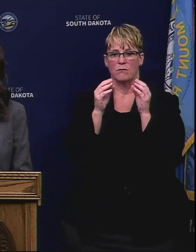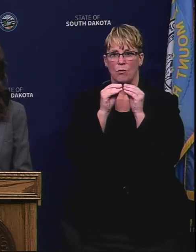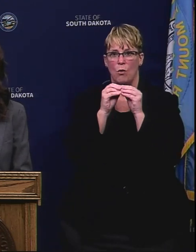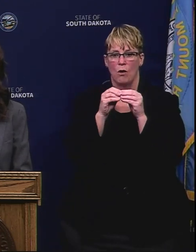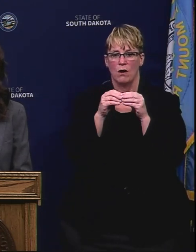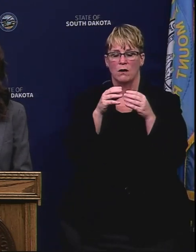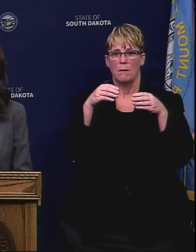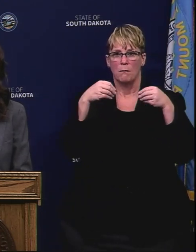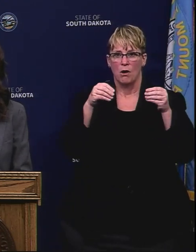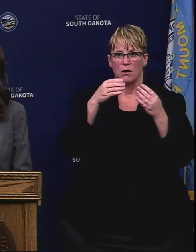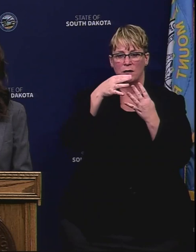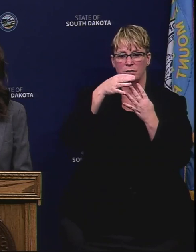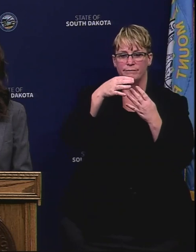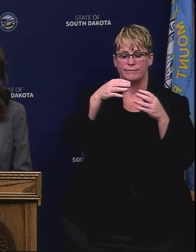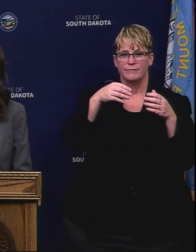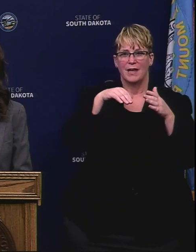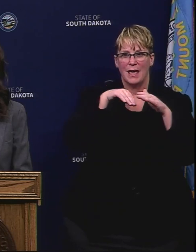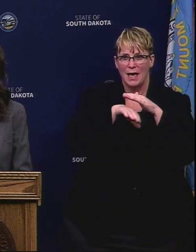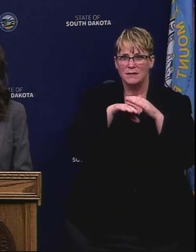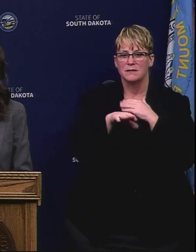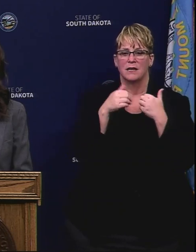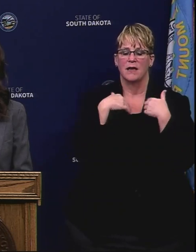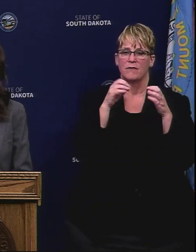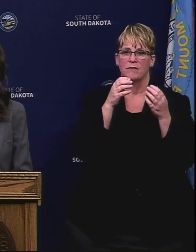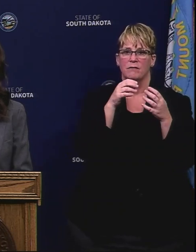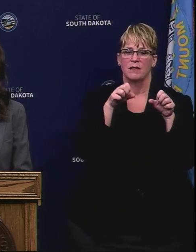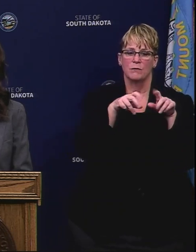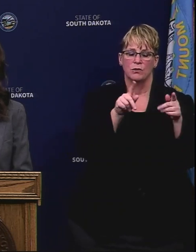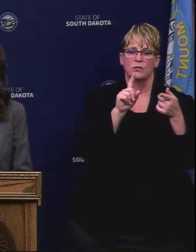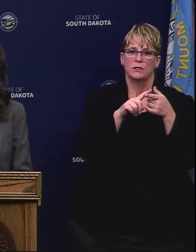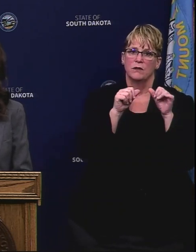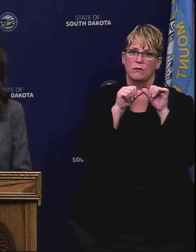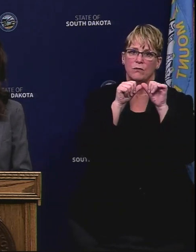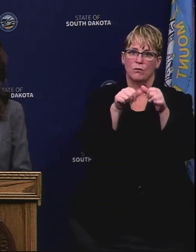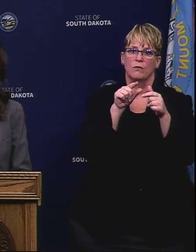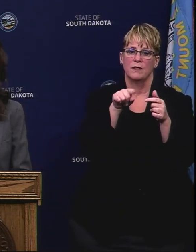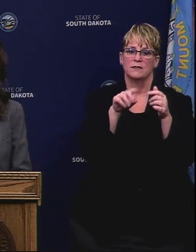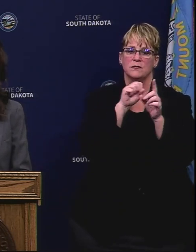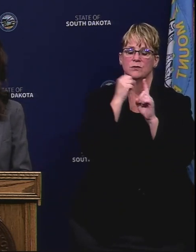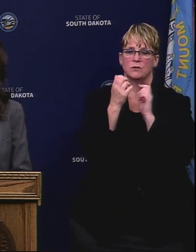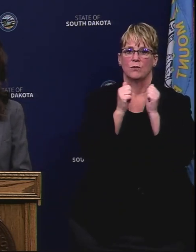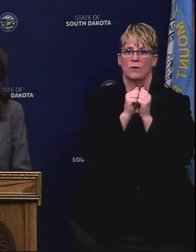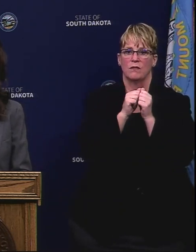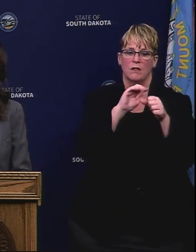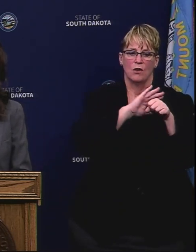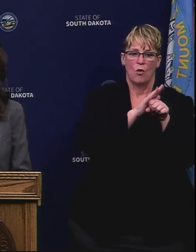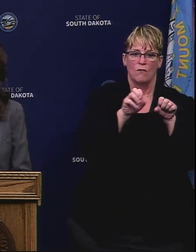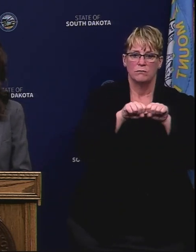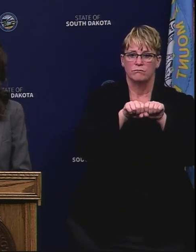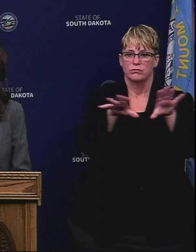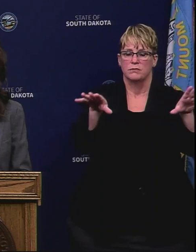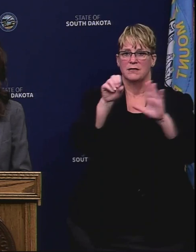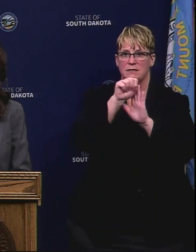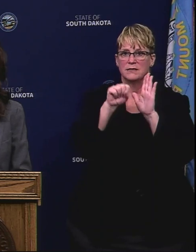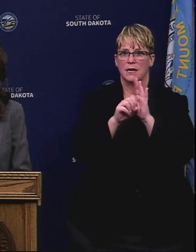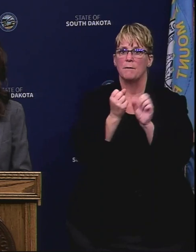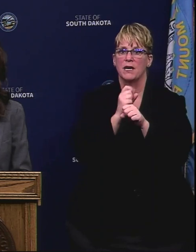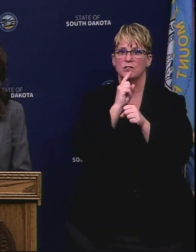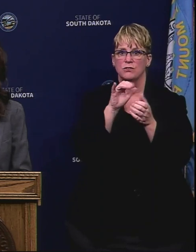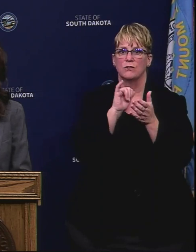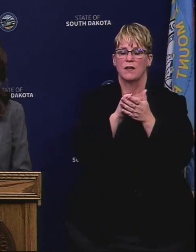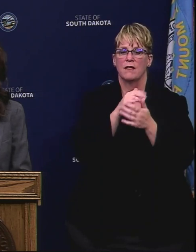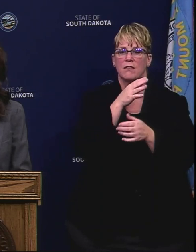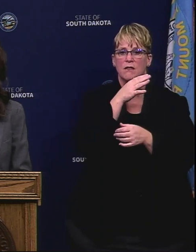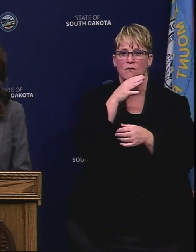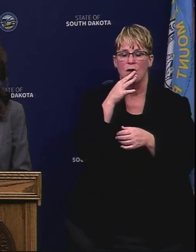market access and to give them the opportunity to get through this situation we see with the virus spreading across the state and make sure they have